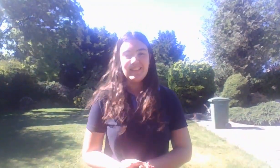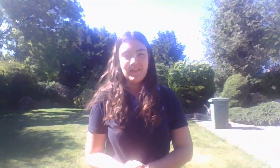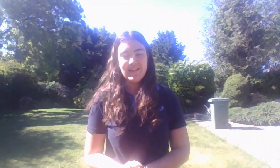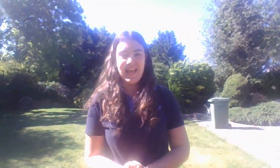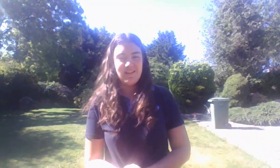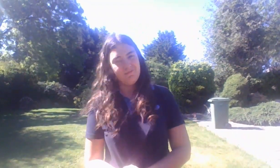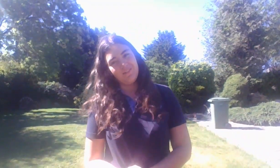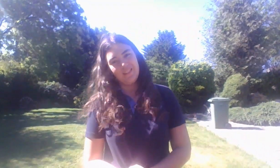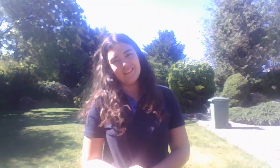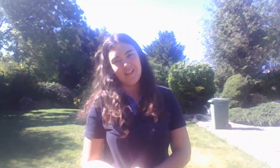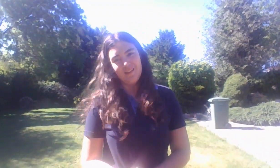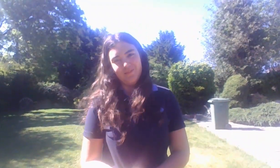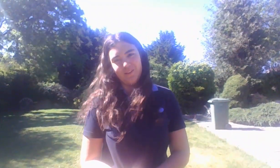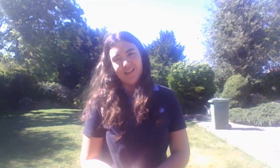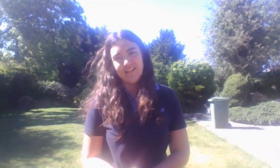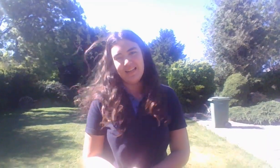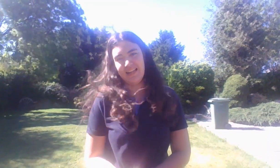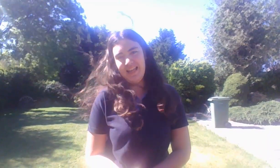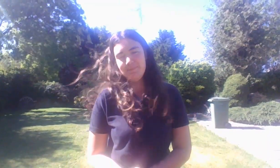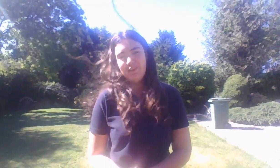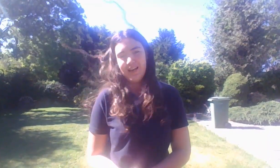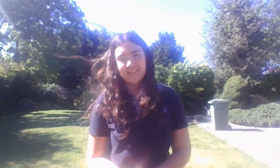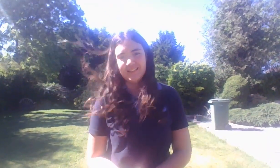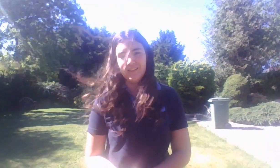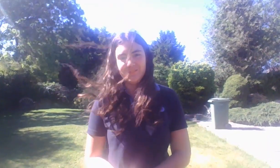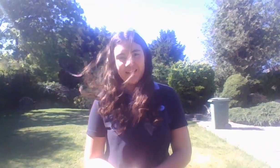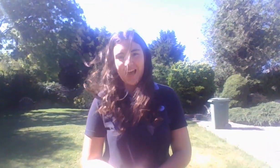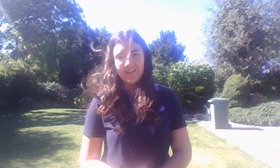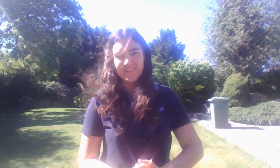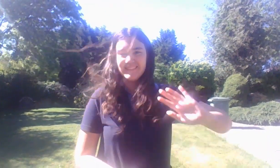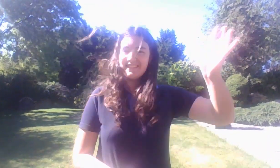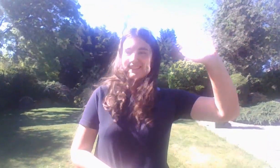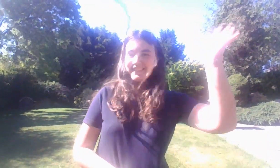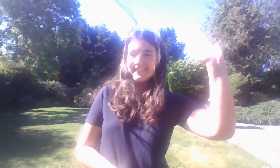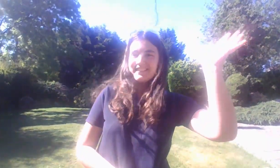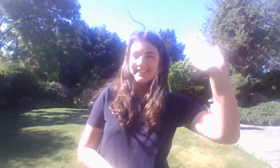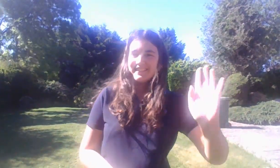And I'll see you again very soon for another campfire song video.